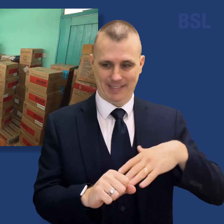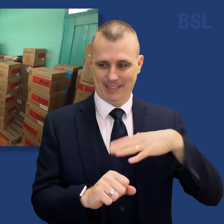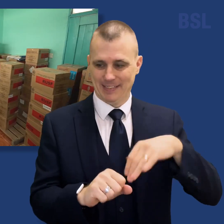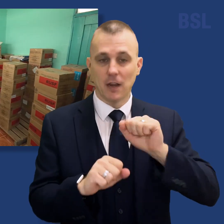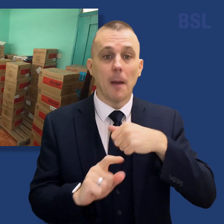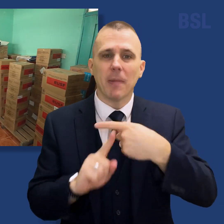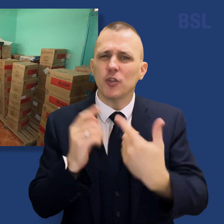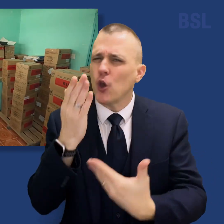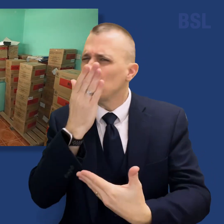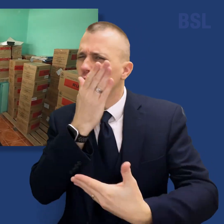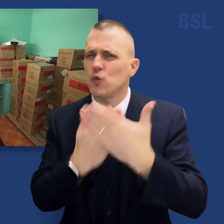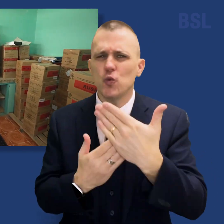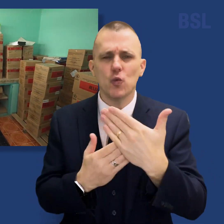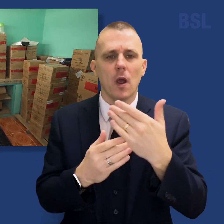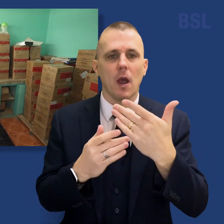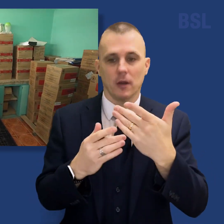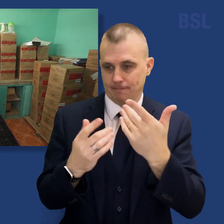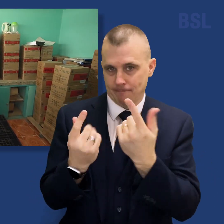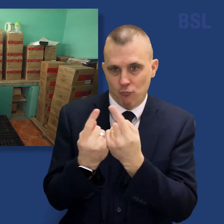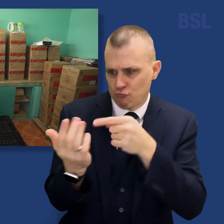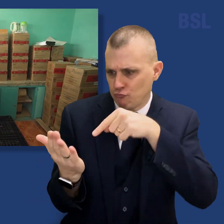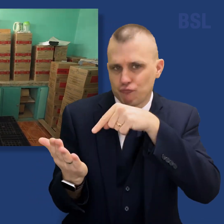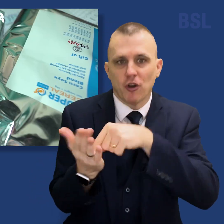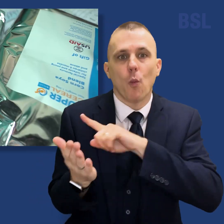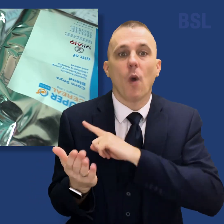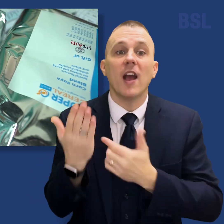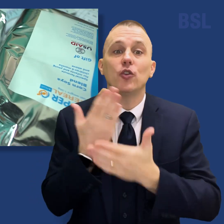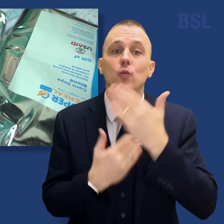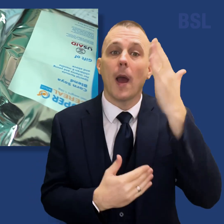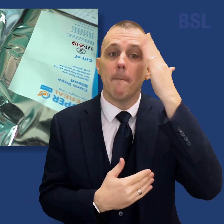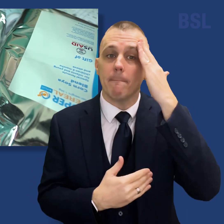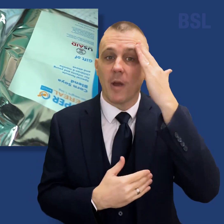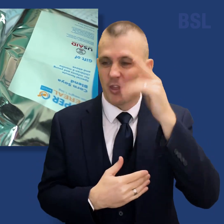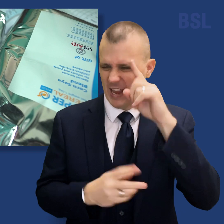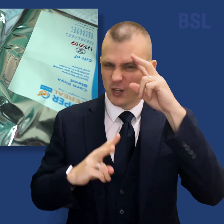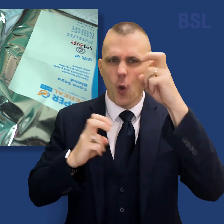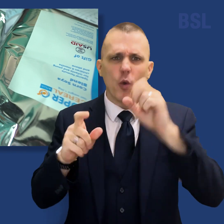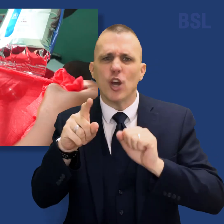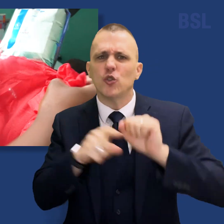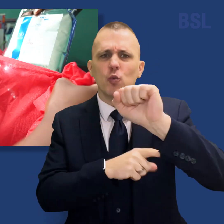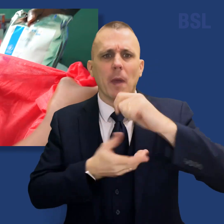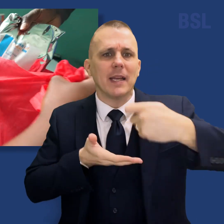as a revolutionary product designed to help new and expectant mothers called Super Cereal.